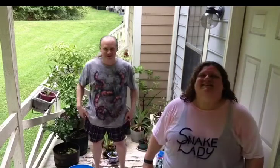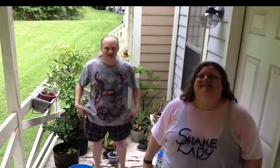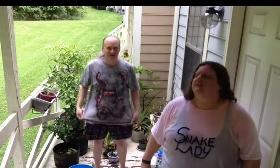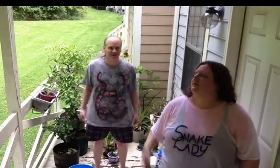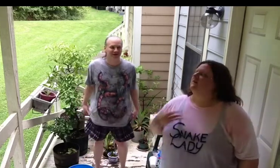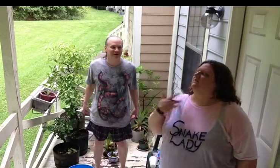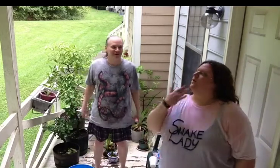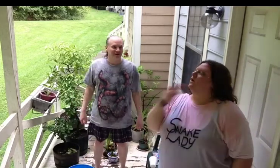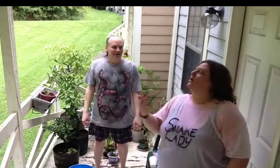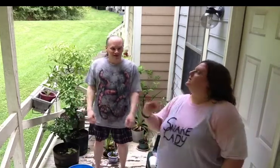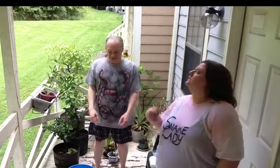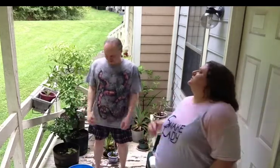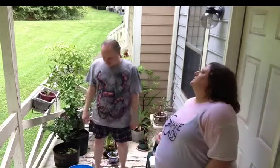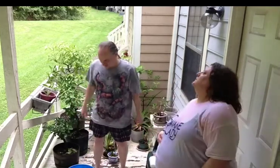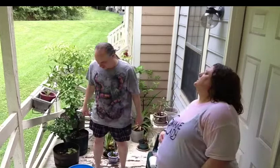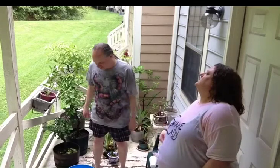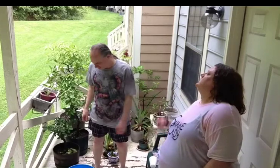That felt good. Okay.